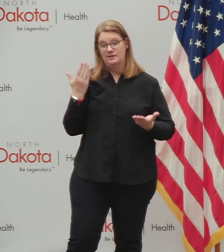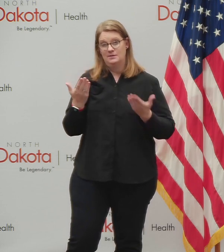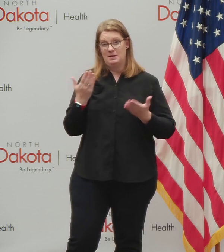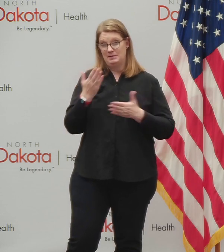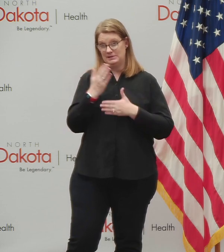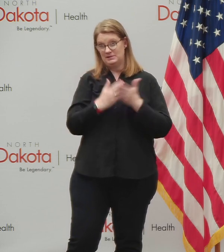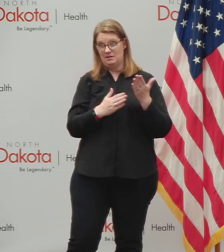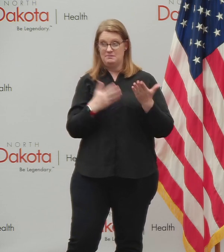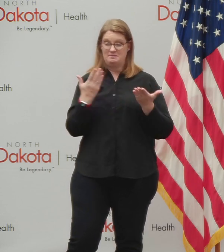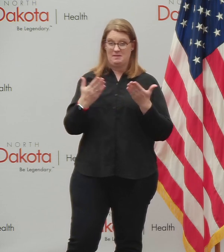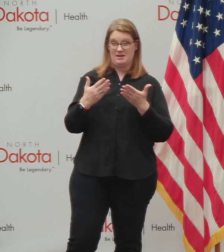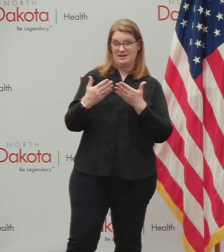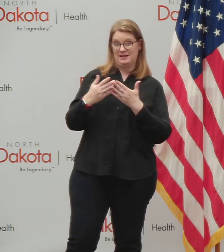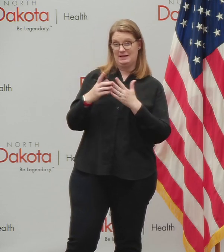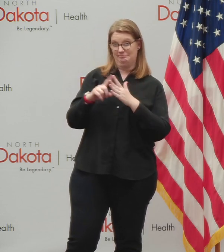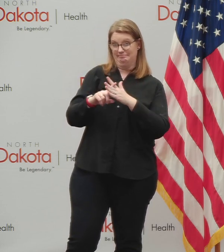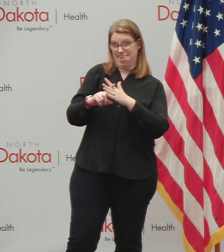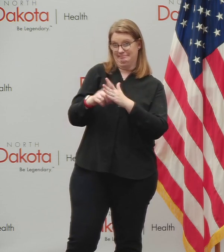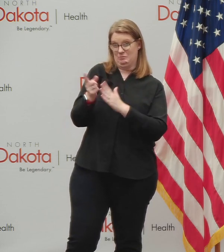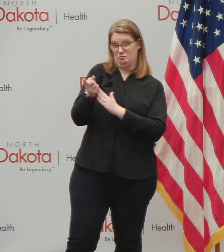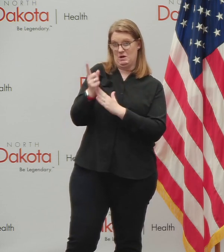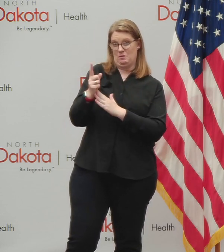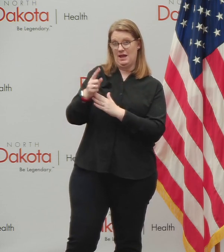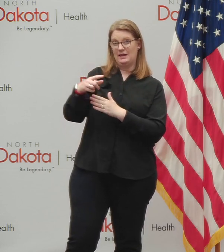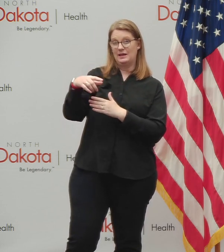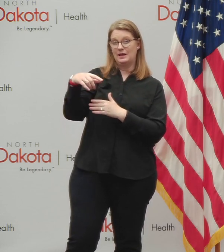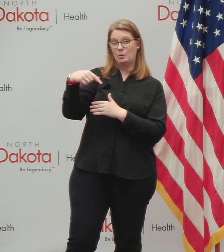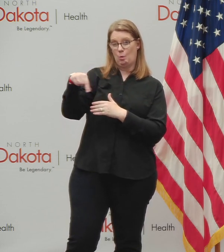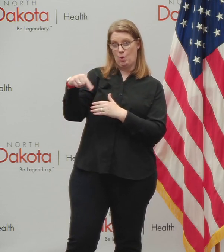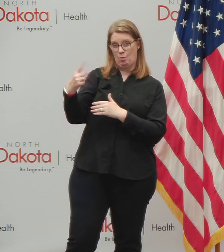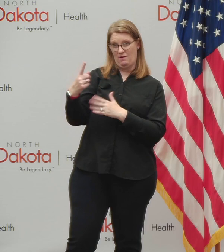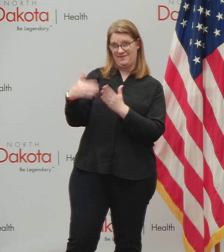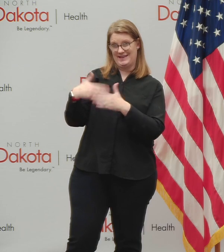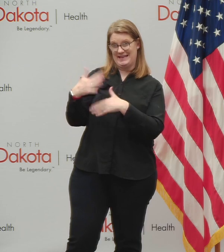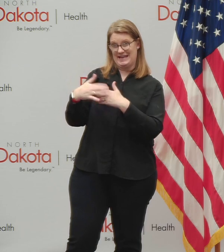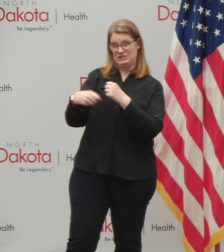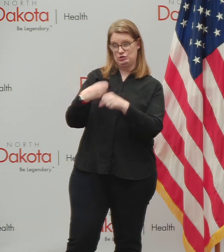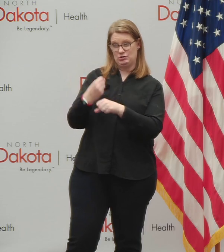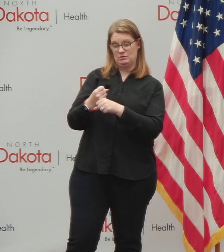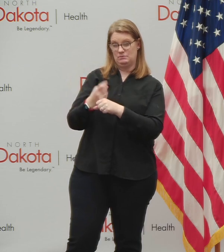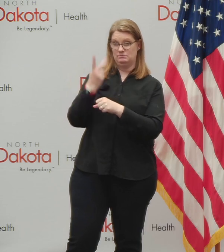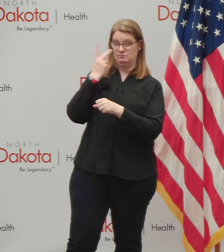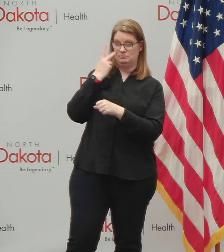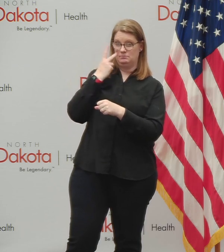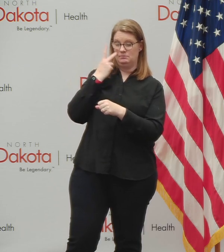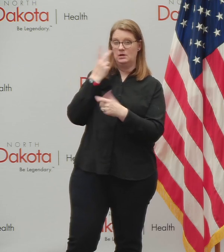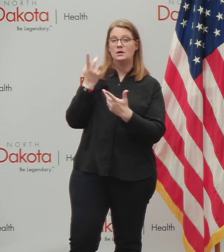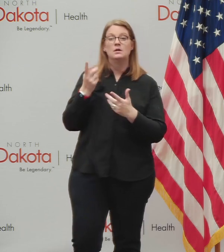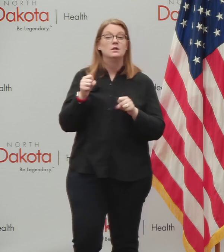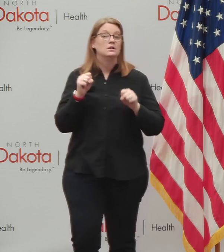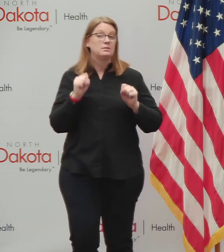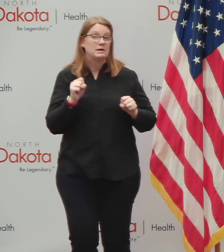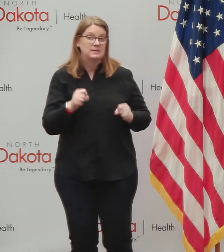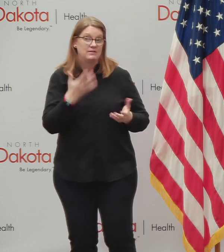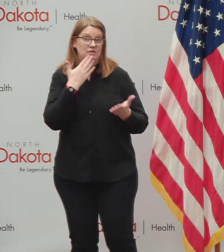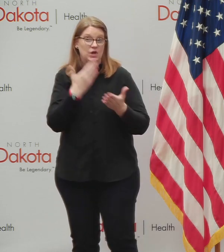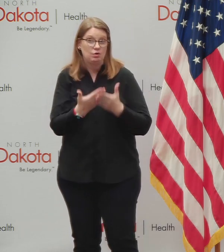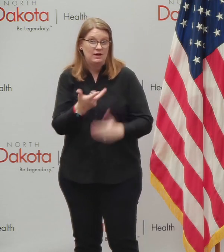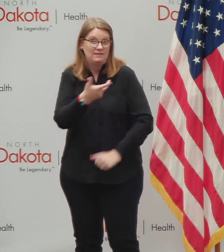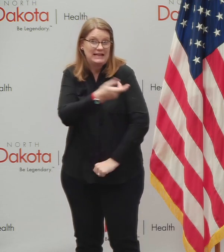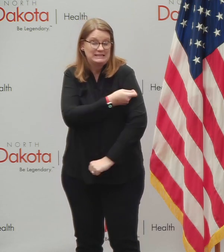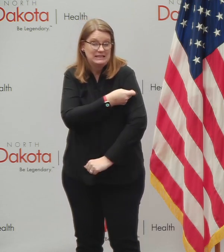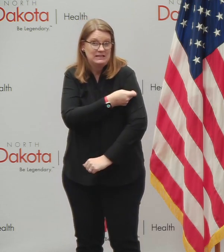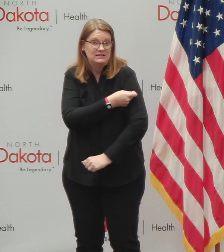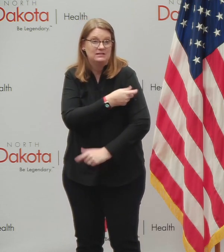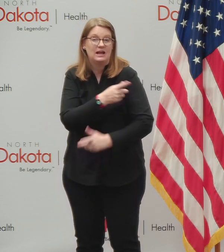Q1 of this next year, uh, the, the possibility of having an effective vaccine, uh, in this case,